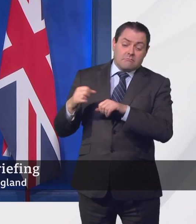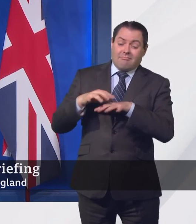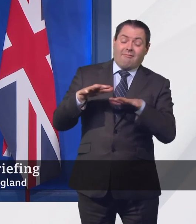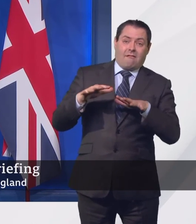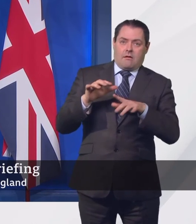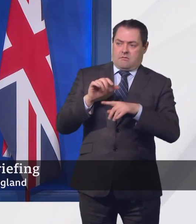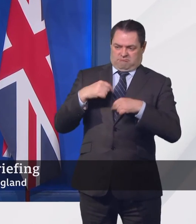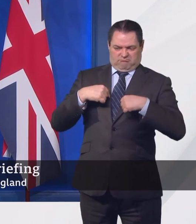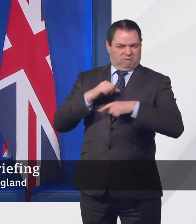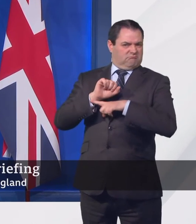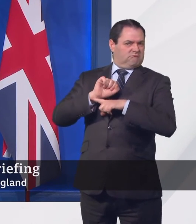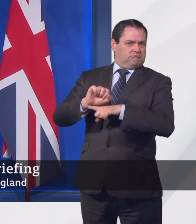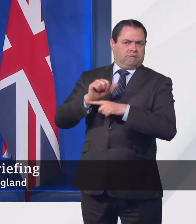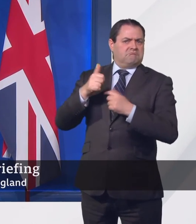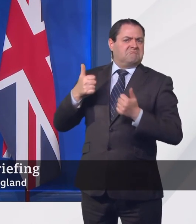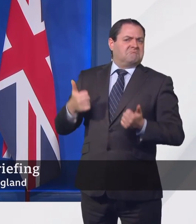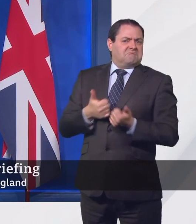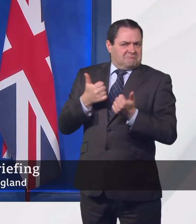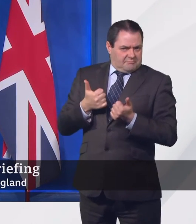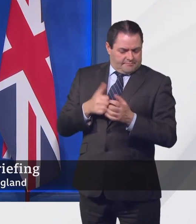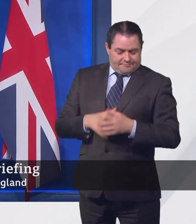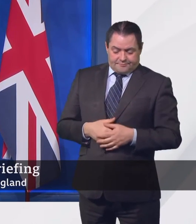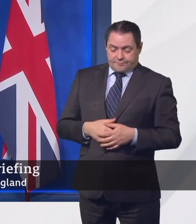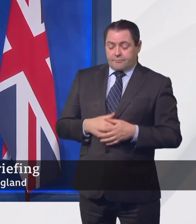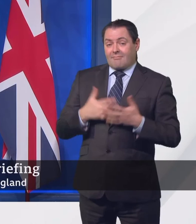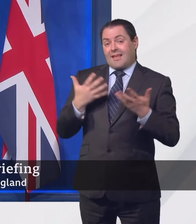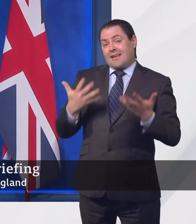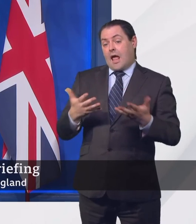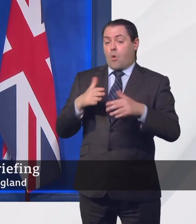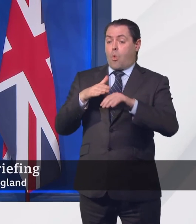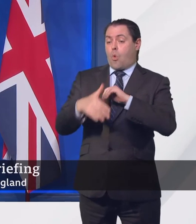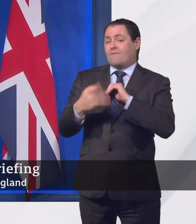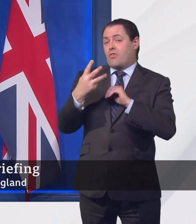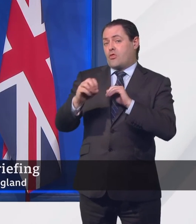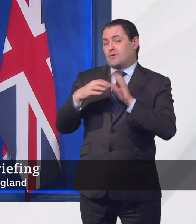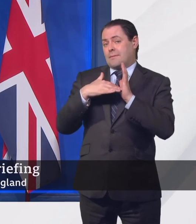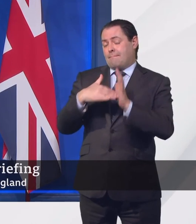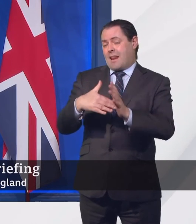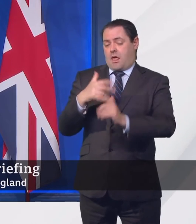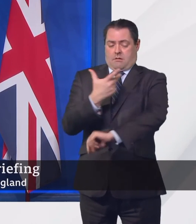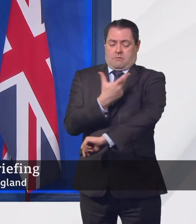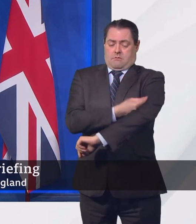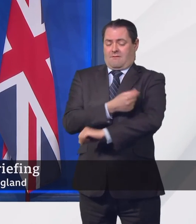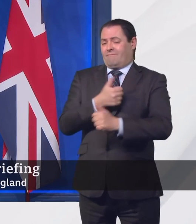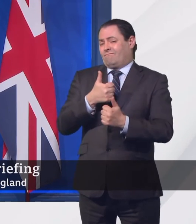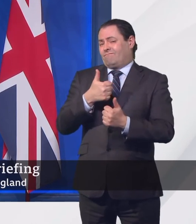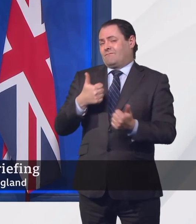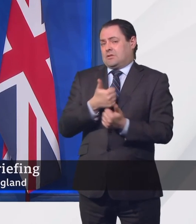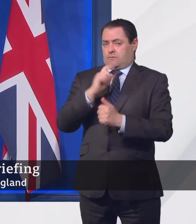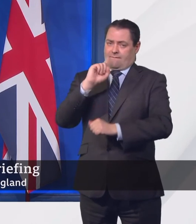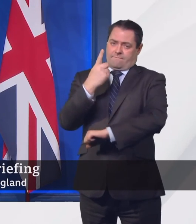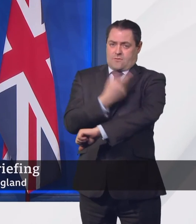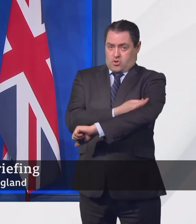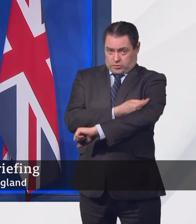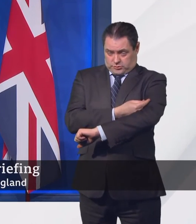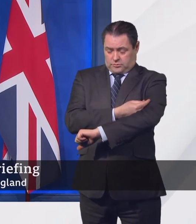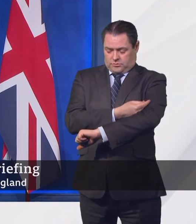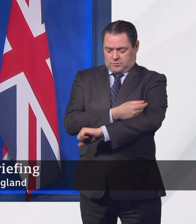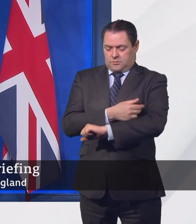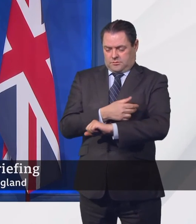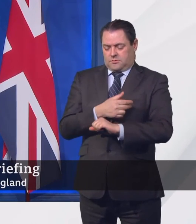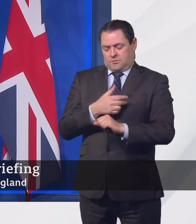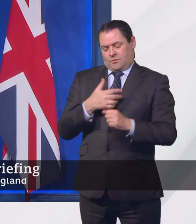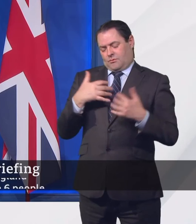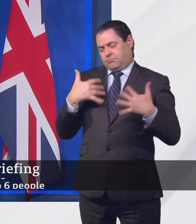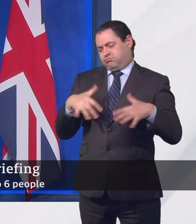And now that we've vaccinated more than 30 million adults across the United Kingdom, it's more vital than